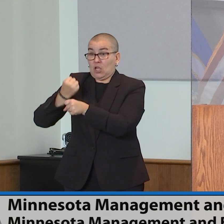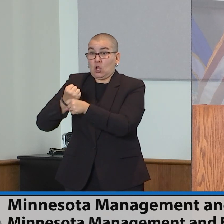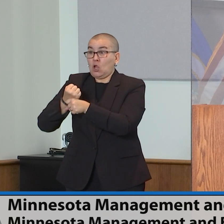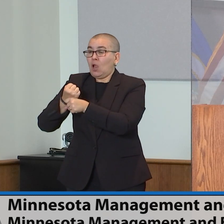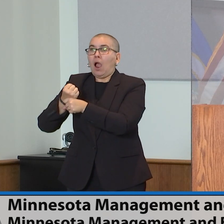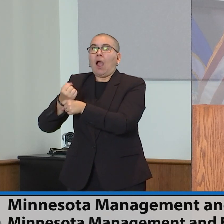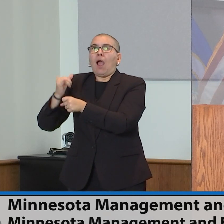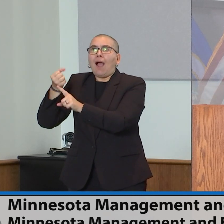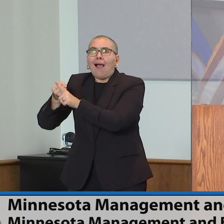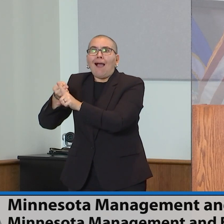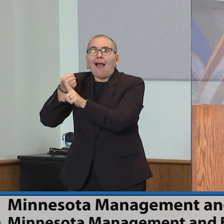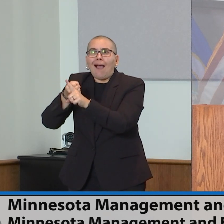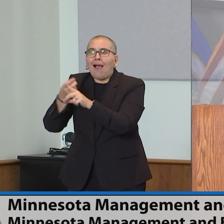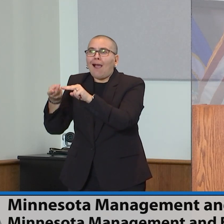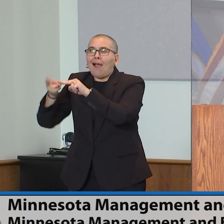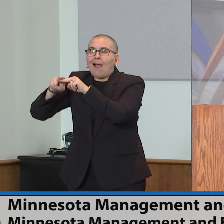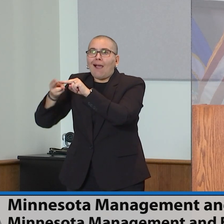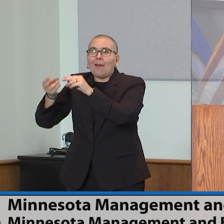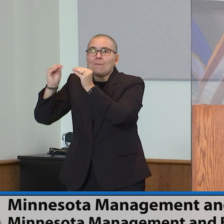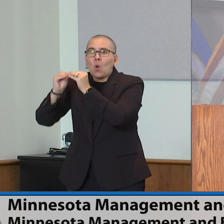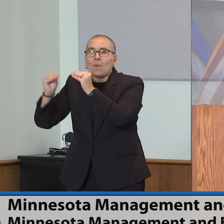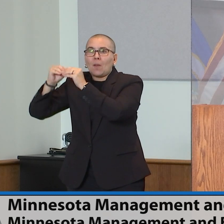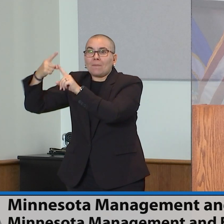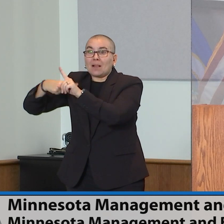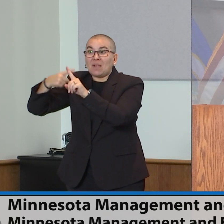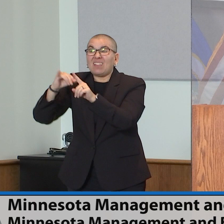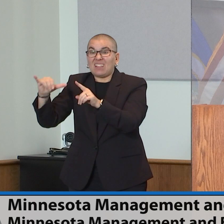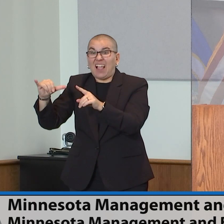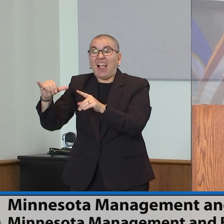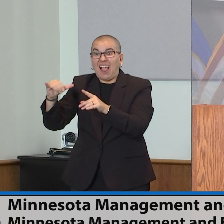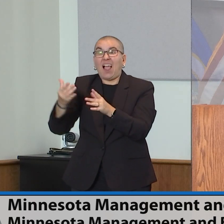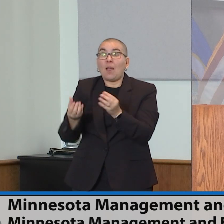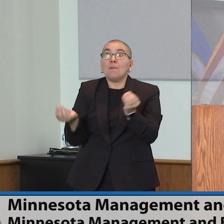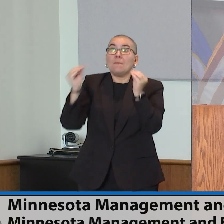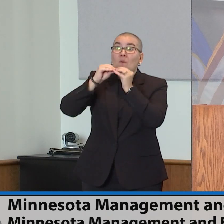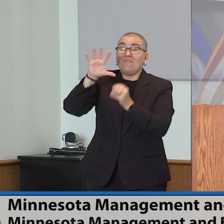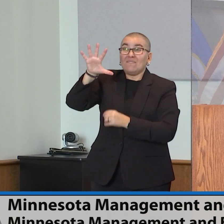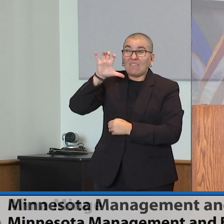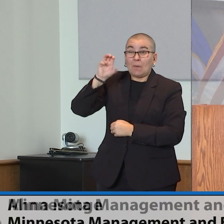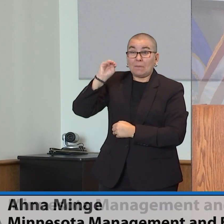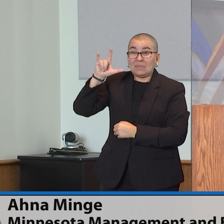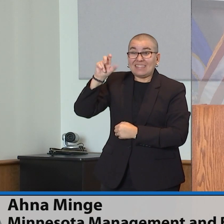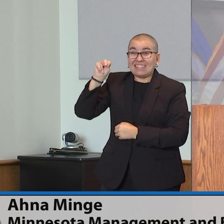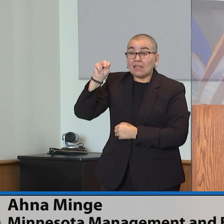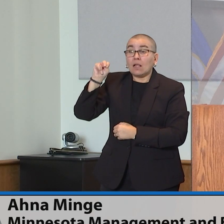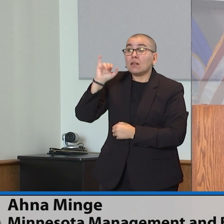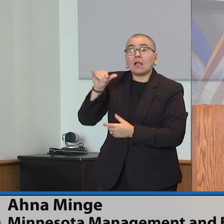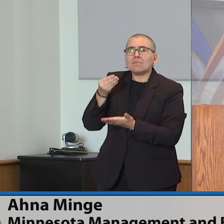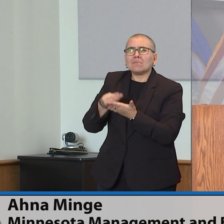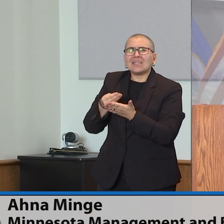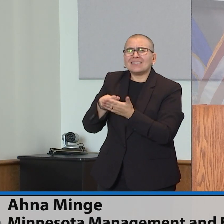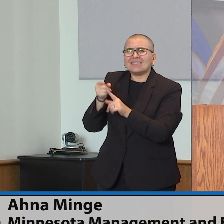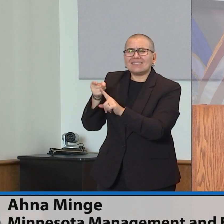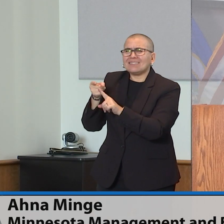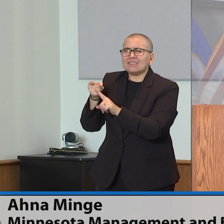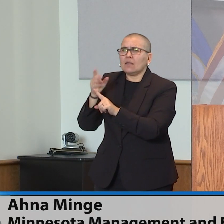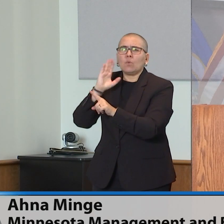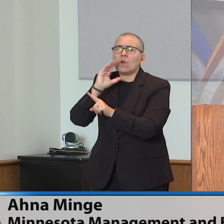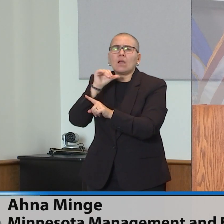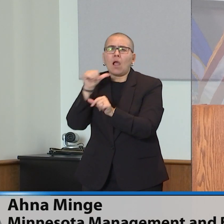of about $500 million. However, the savings are not ongoing, and they're concentrated in the first biennium.